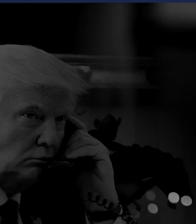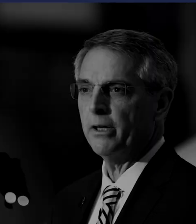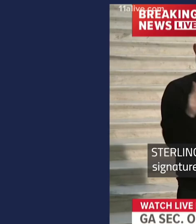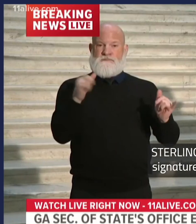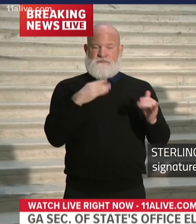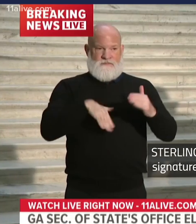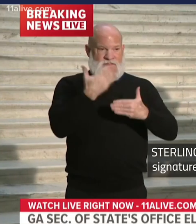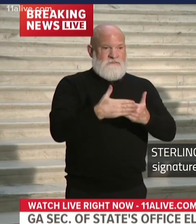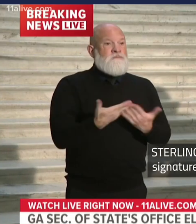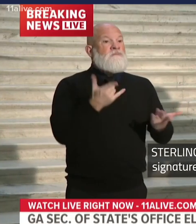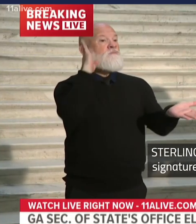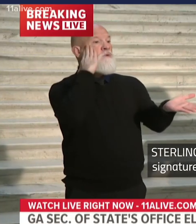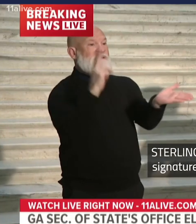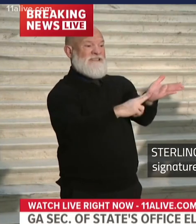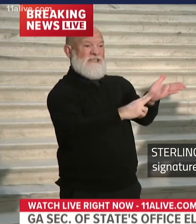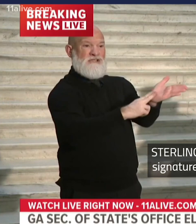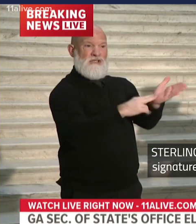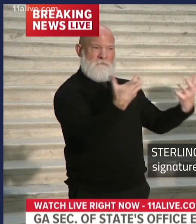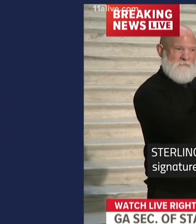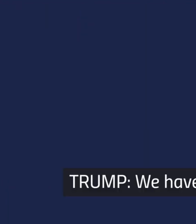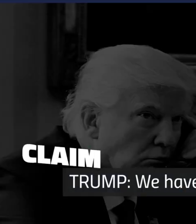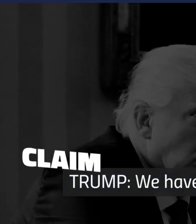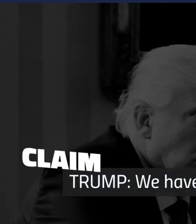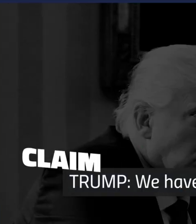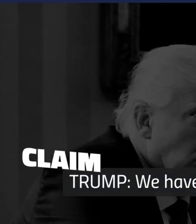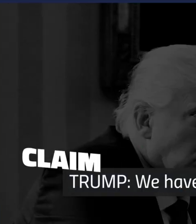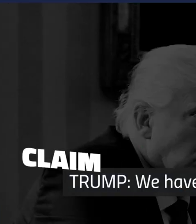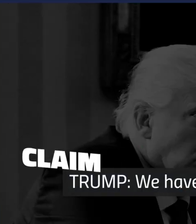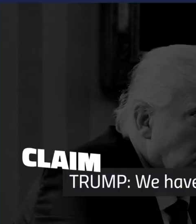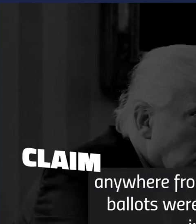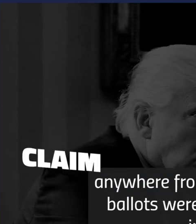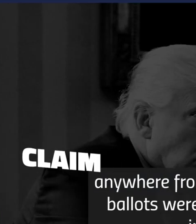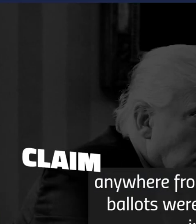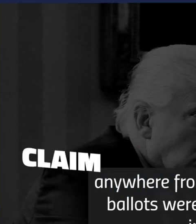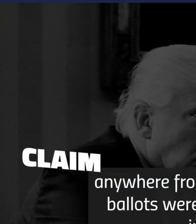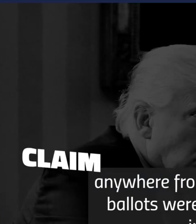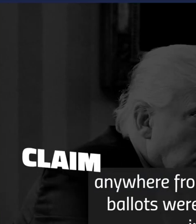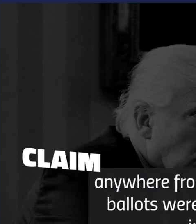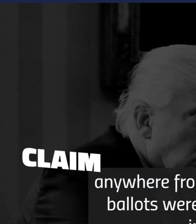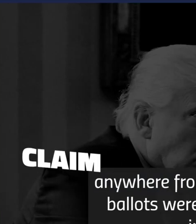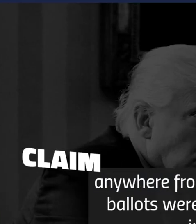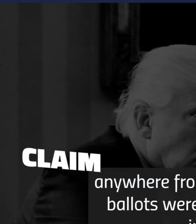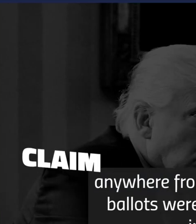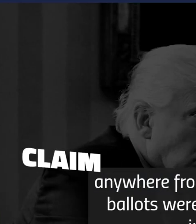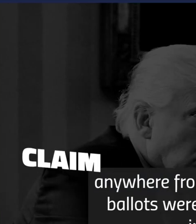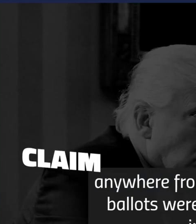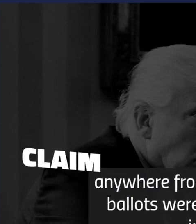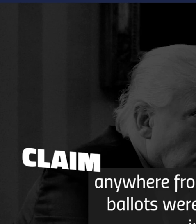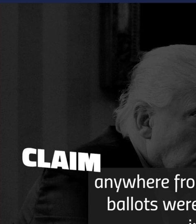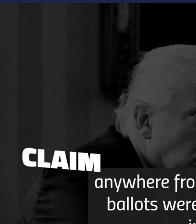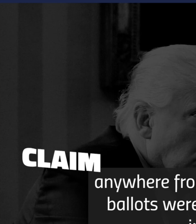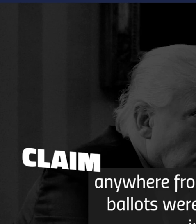No. There were claims about signature matching not being done. We have at least two or three, anywhere from 250 to 300